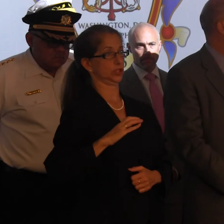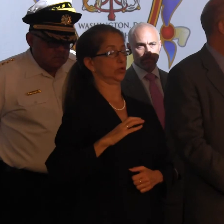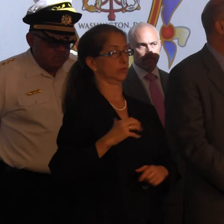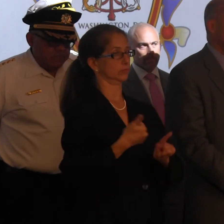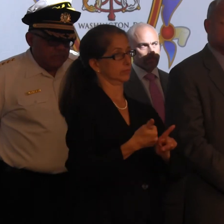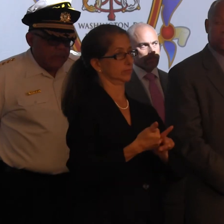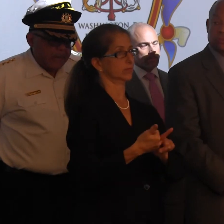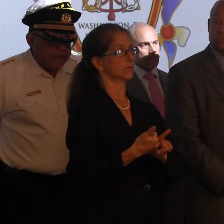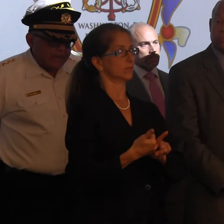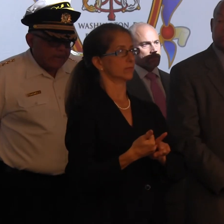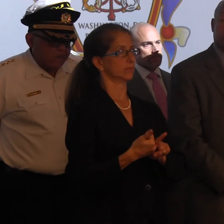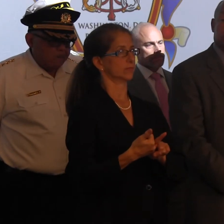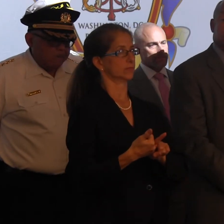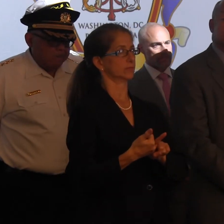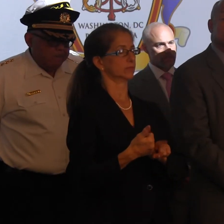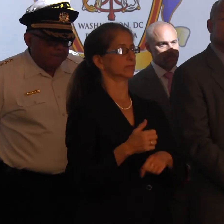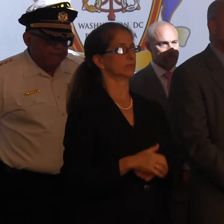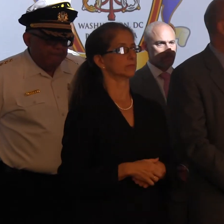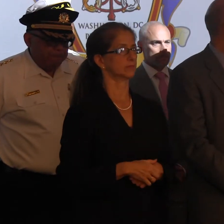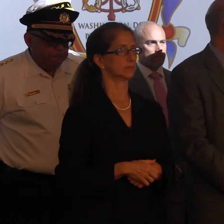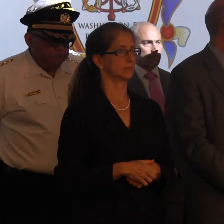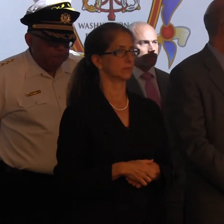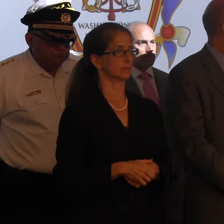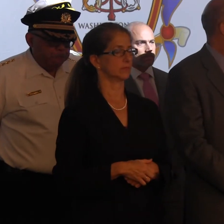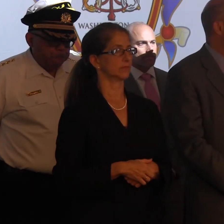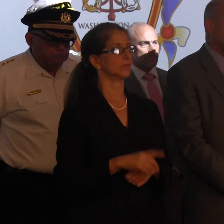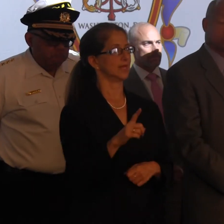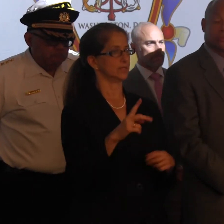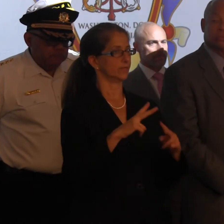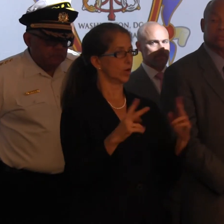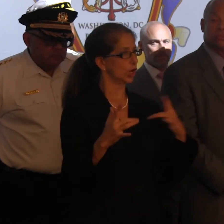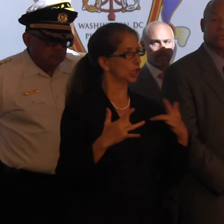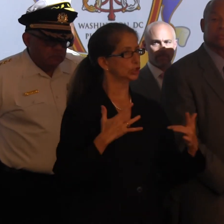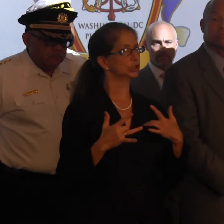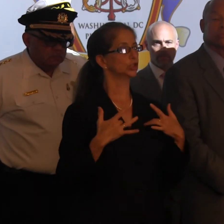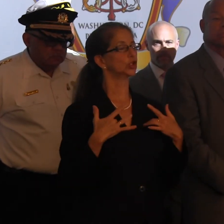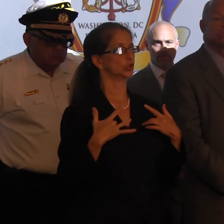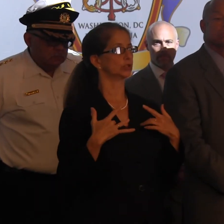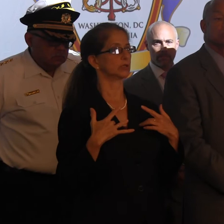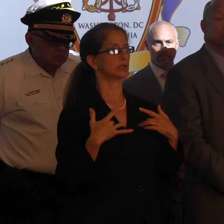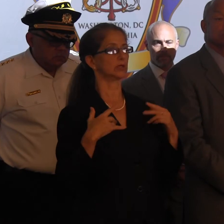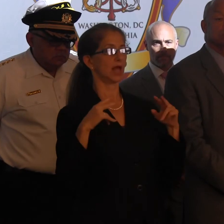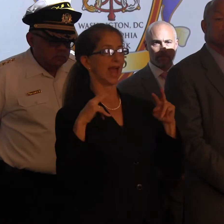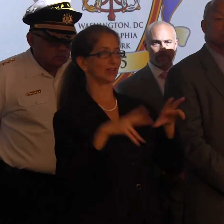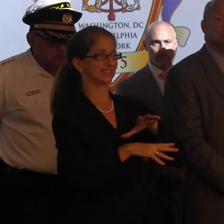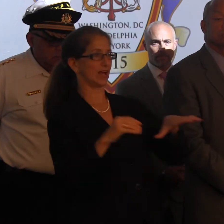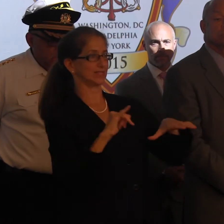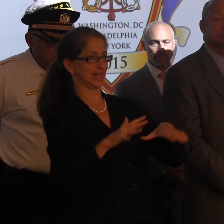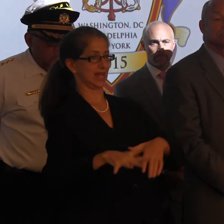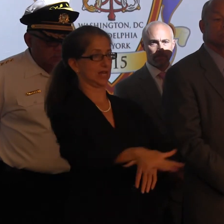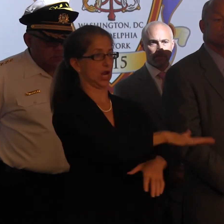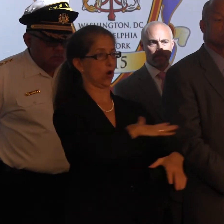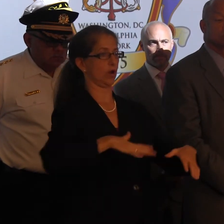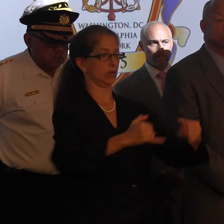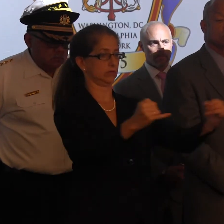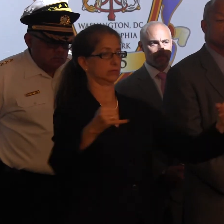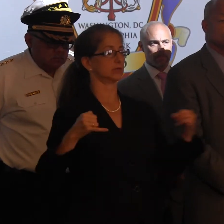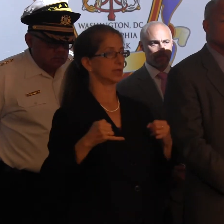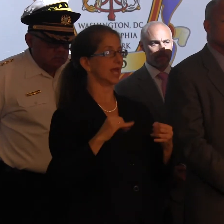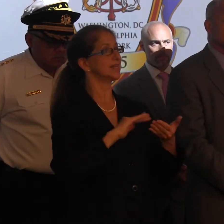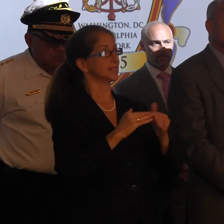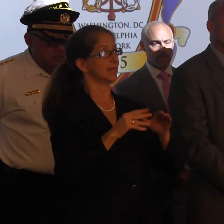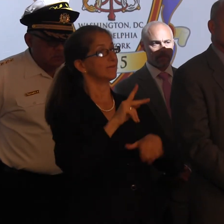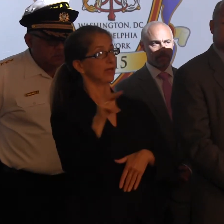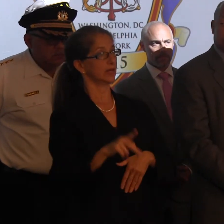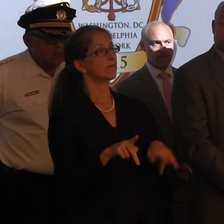as he mentioned earlier today, is very concerned and looks at the outside of the perimeter and the city of Philadelphia. It's quite a